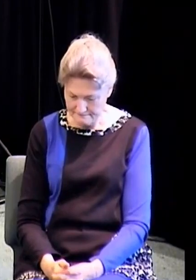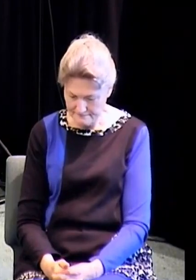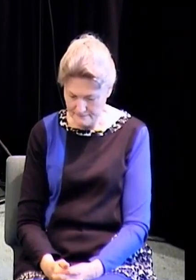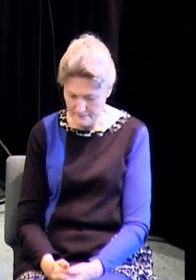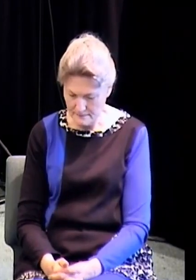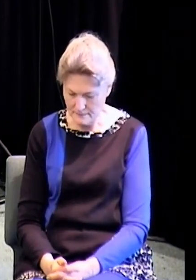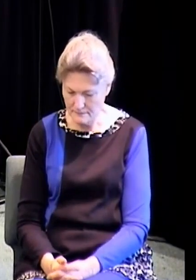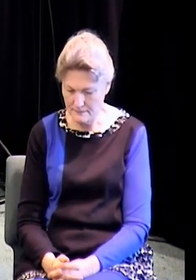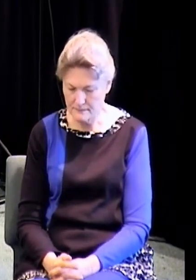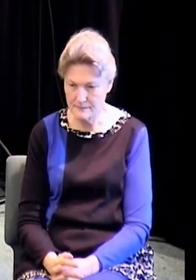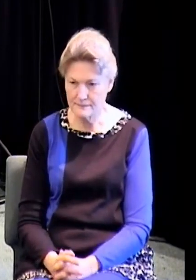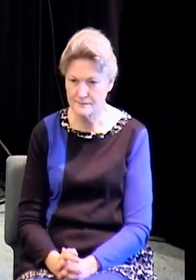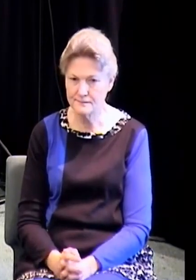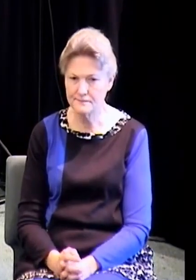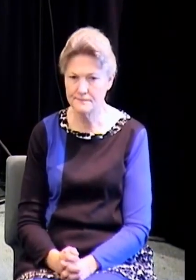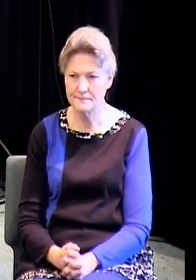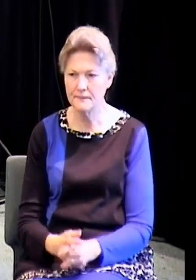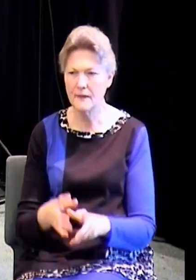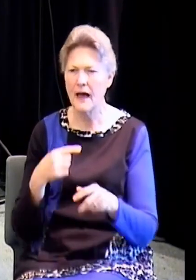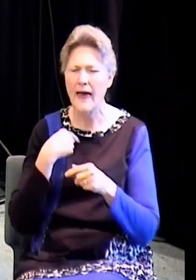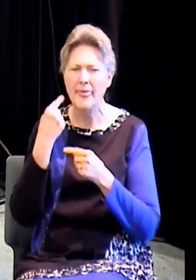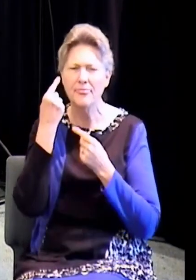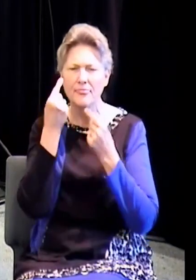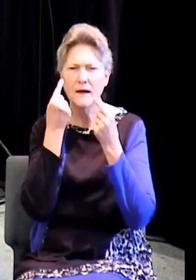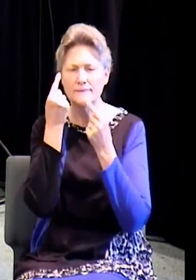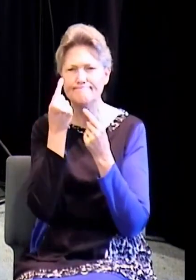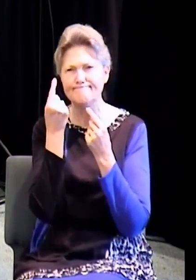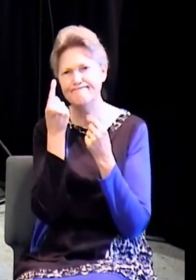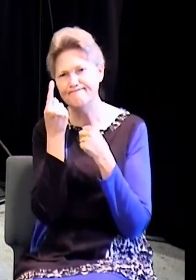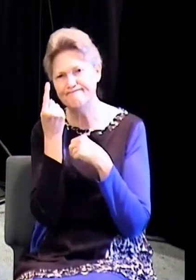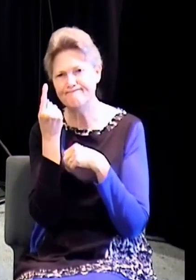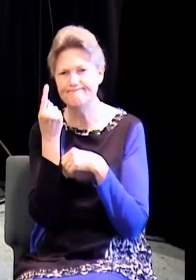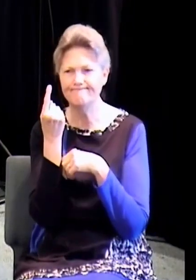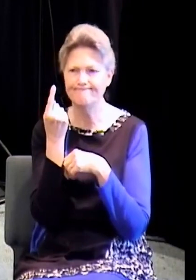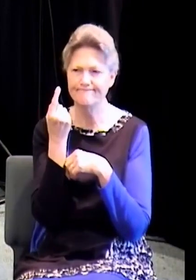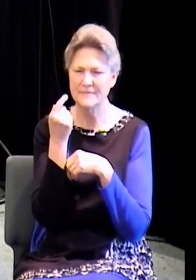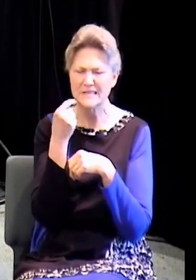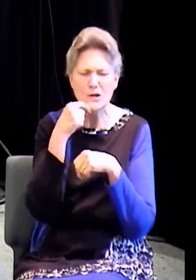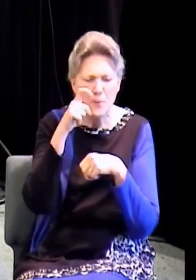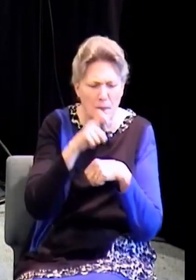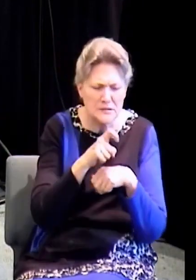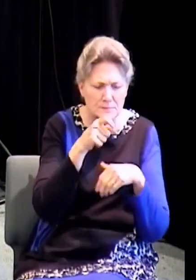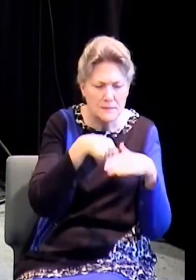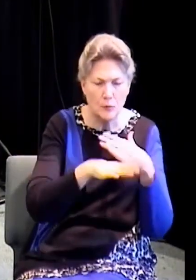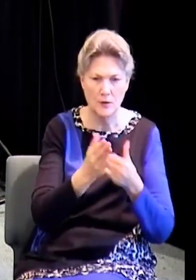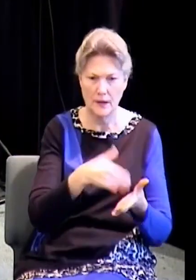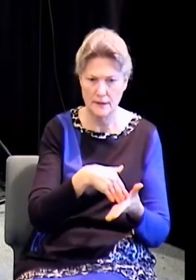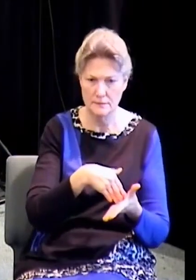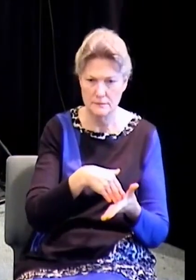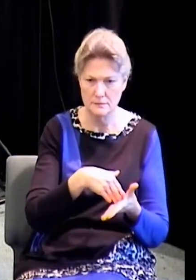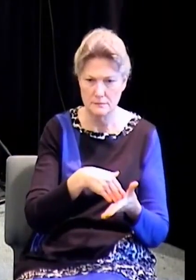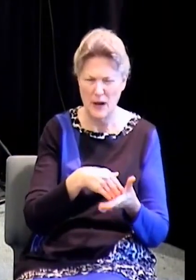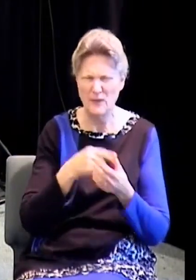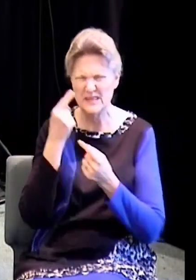I thought about, he says, you've got to be born again. And I was thinking about